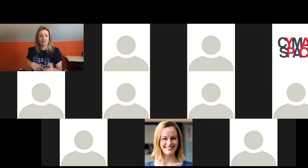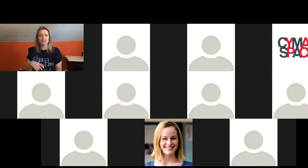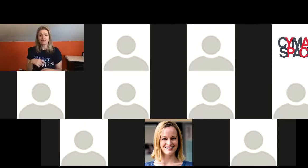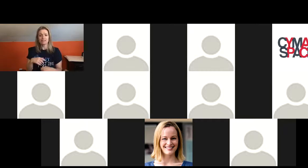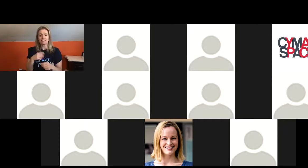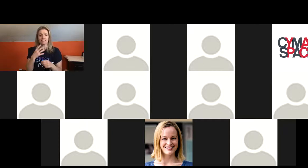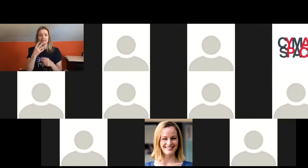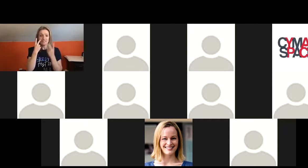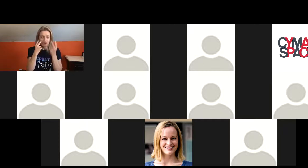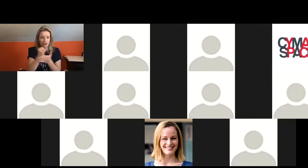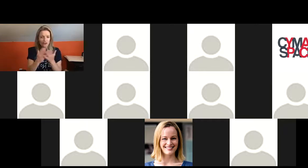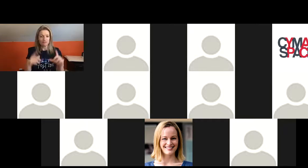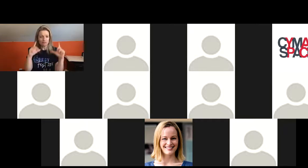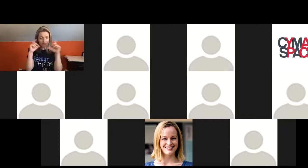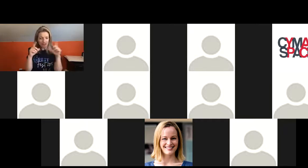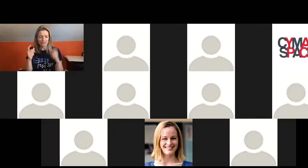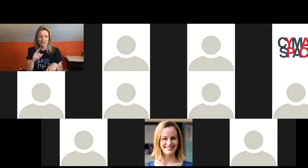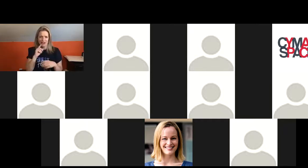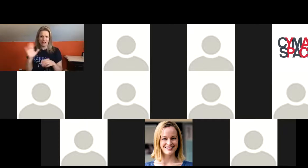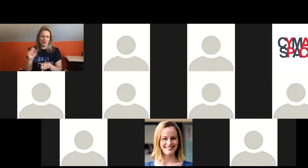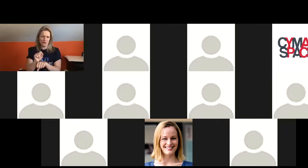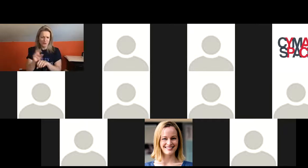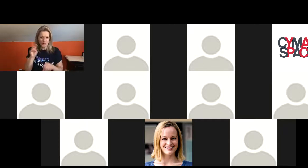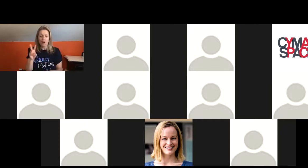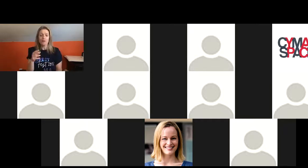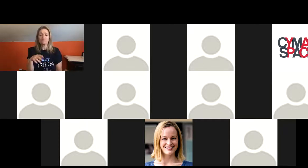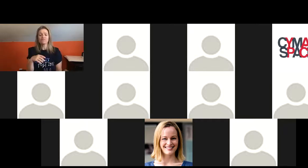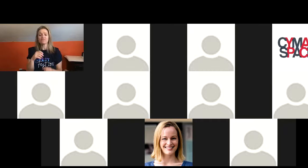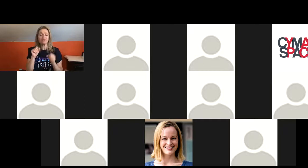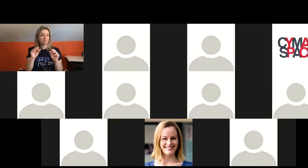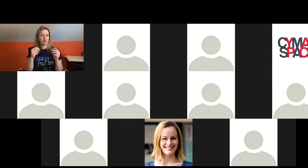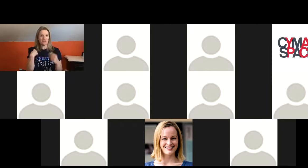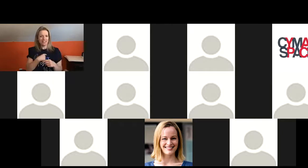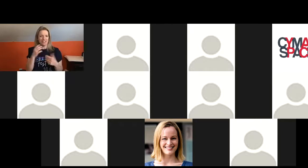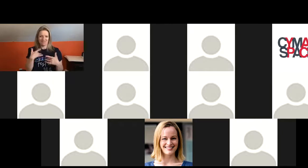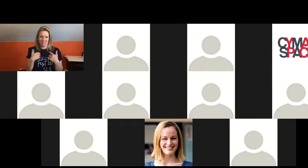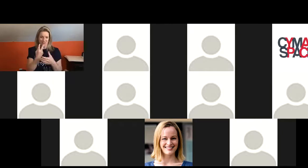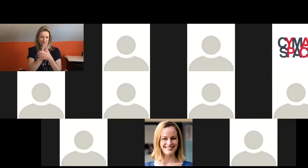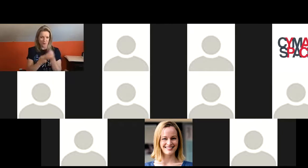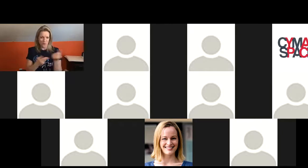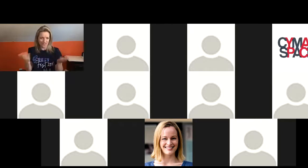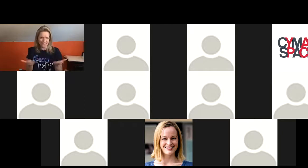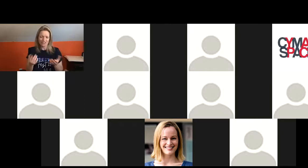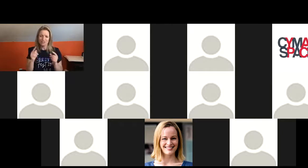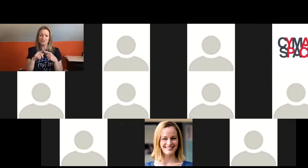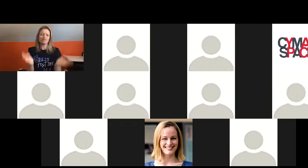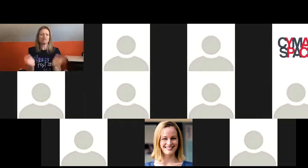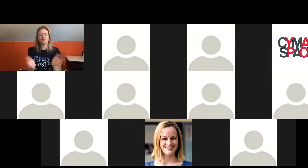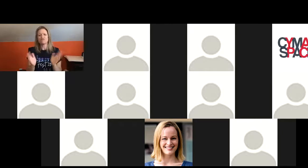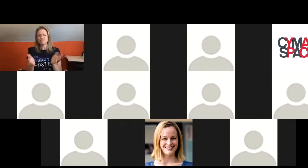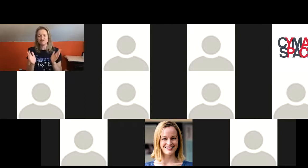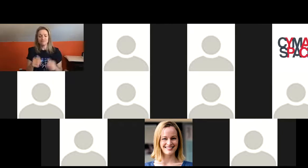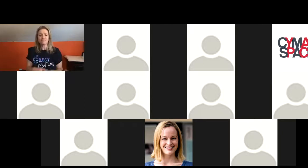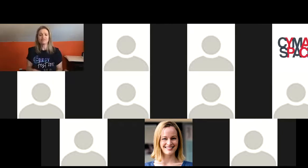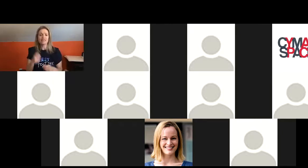has a wide range of experiences all relating to design visual arts photography so we are very excited